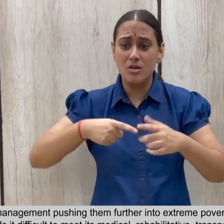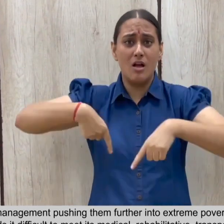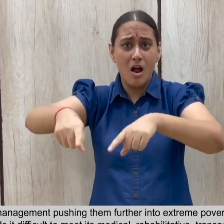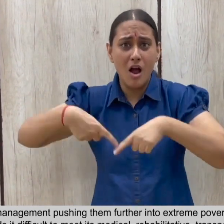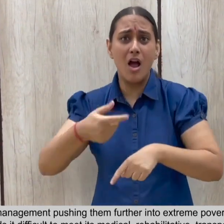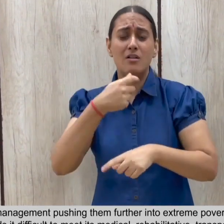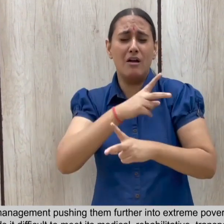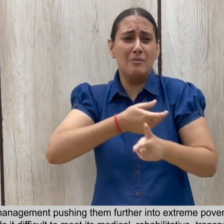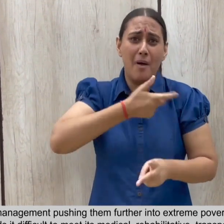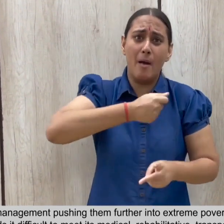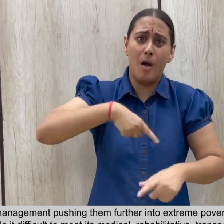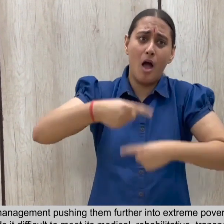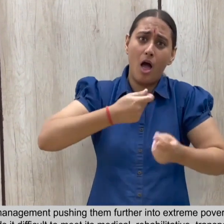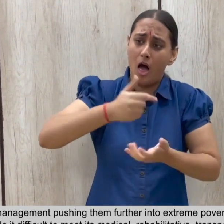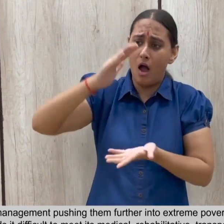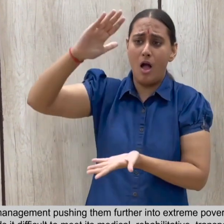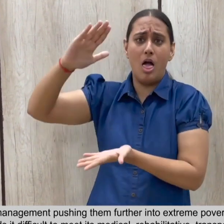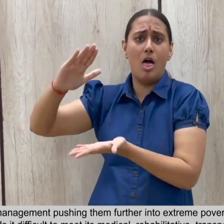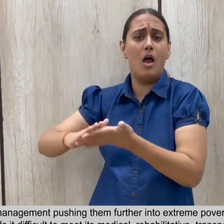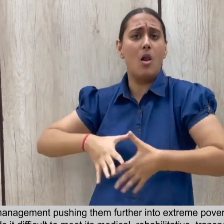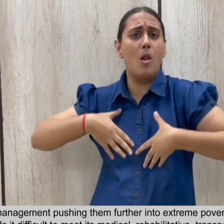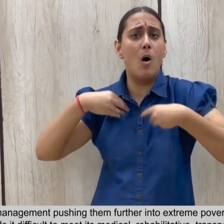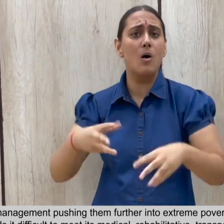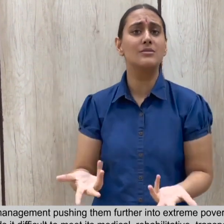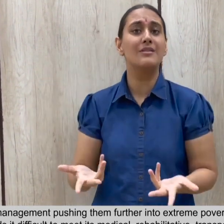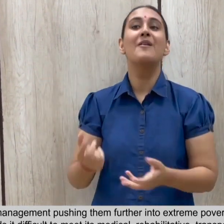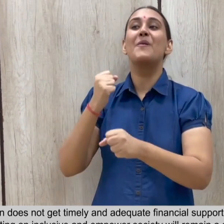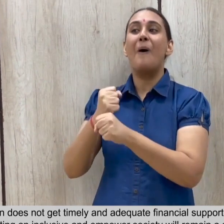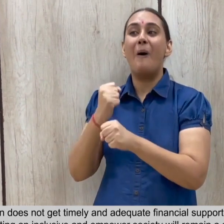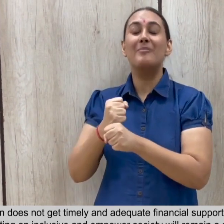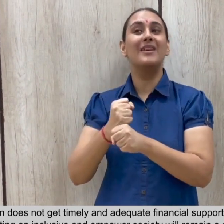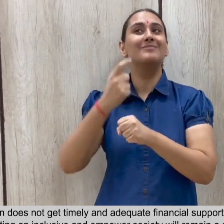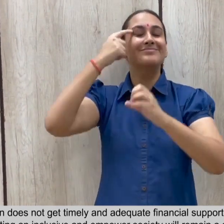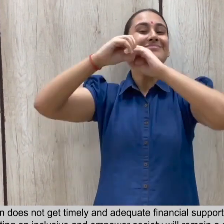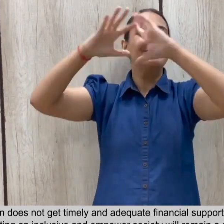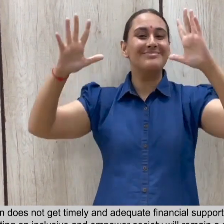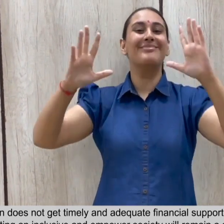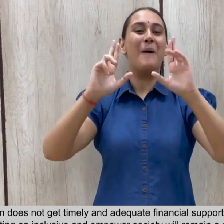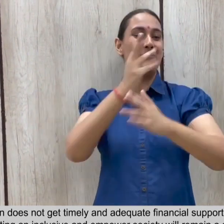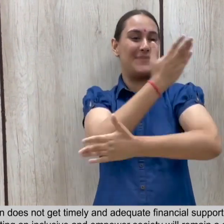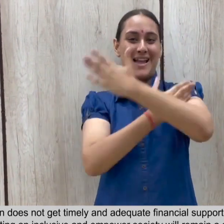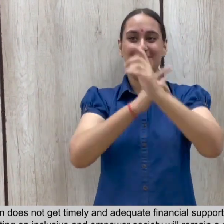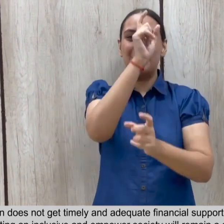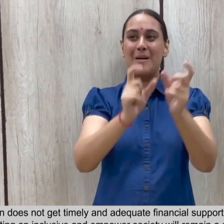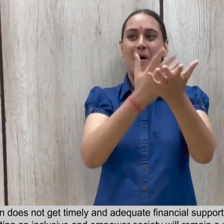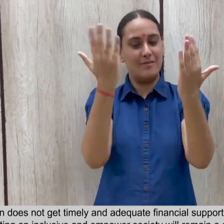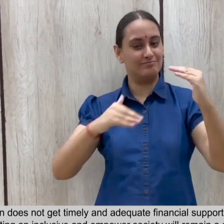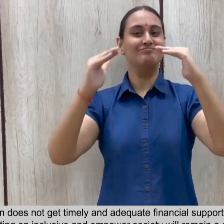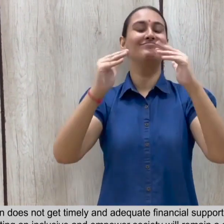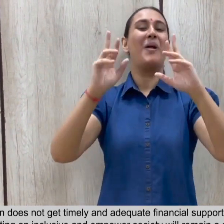meet its medical, rehabilitative, transportation and other needs. If the Dibyang population does not get timely and adequate financial